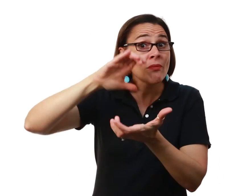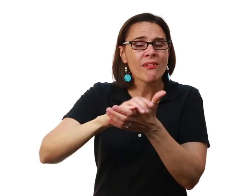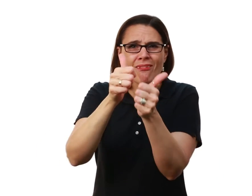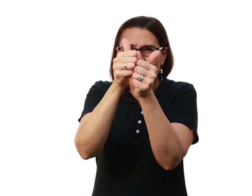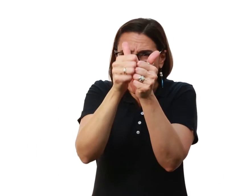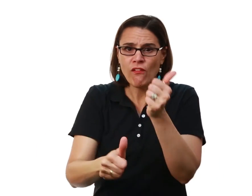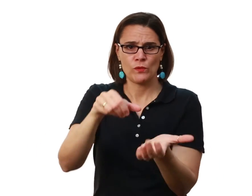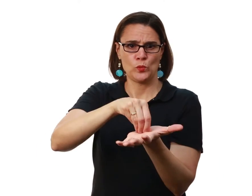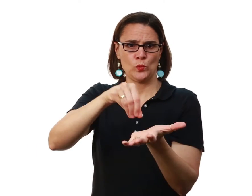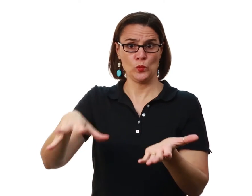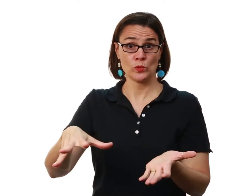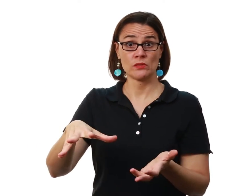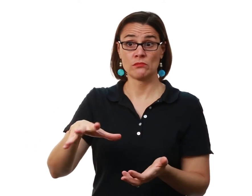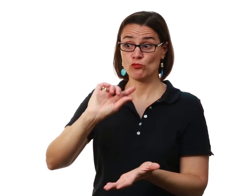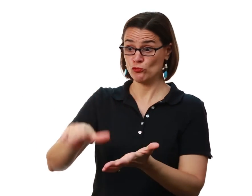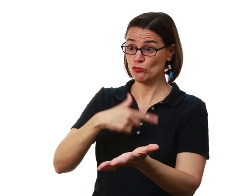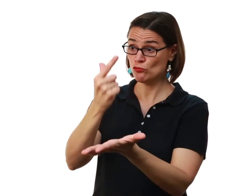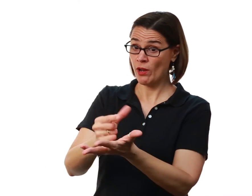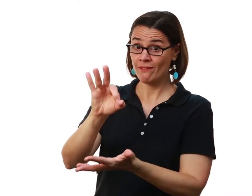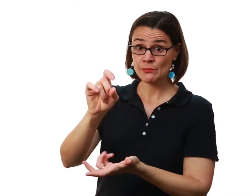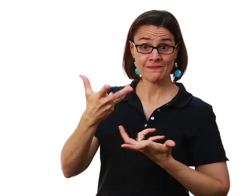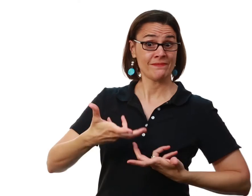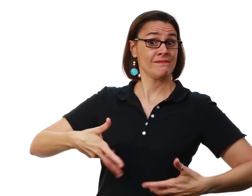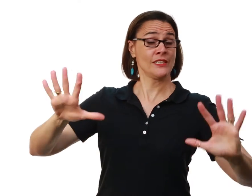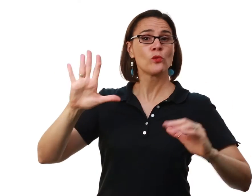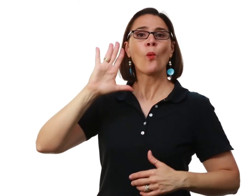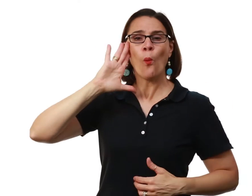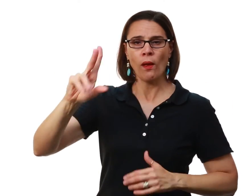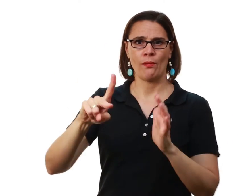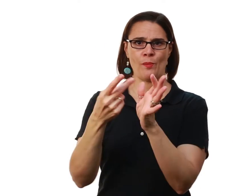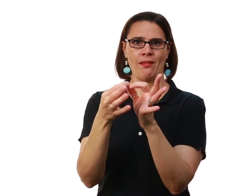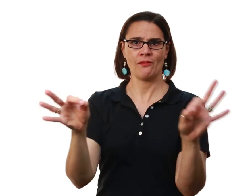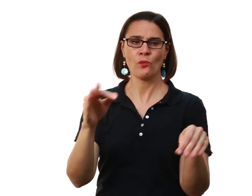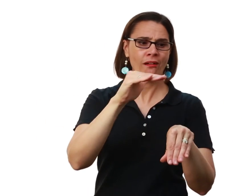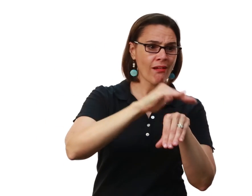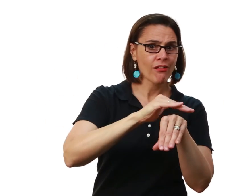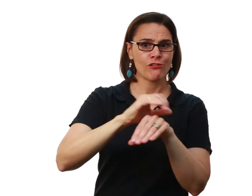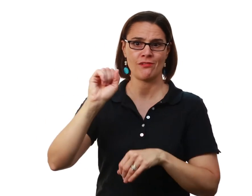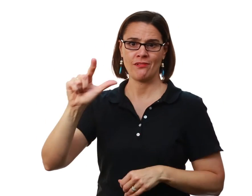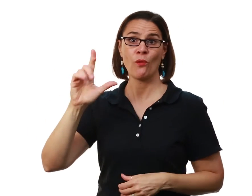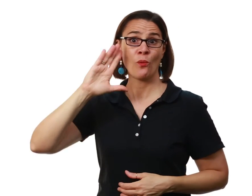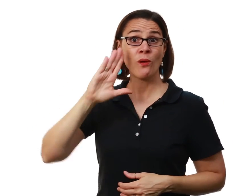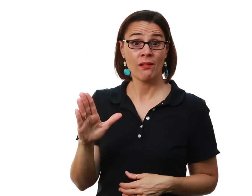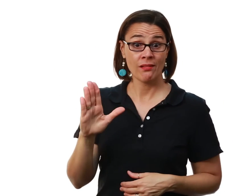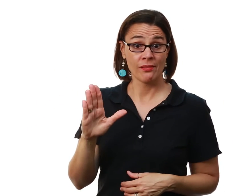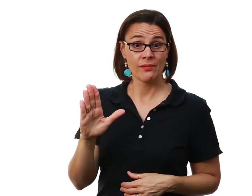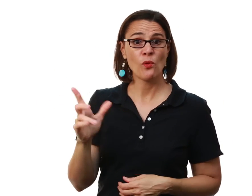believe that every student, when they graduate from FSDB That they will become bilingual in both English and in ASL